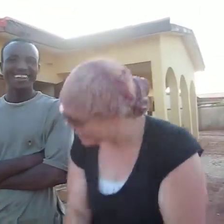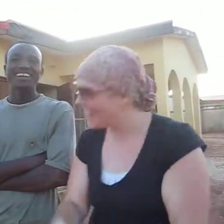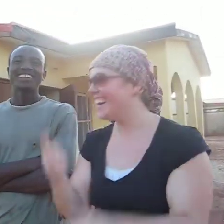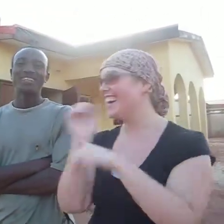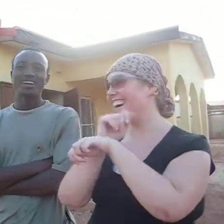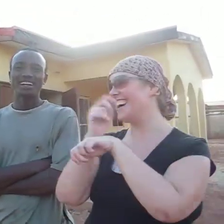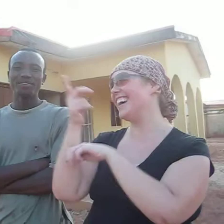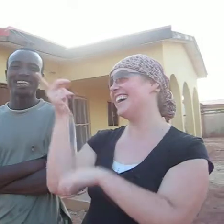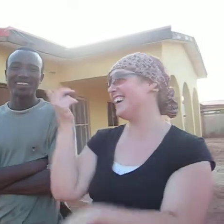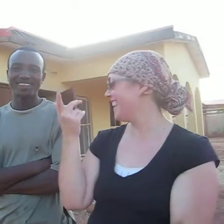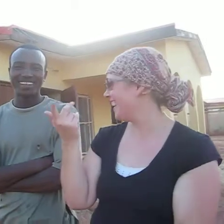She's the of